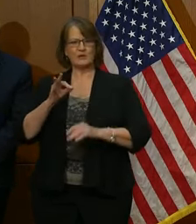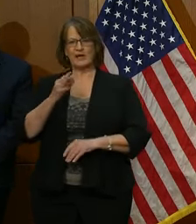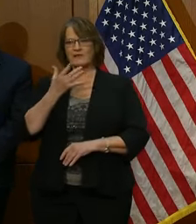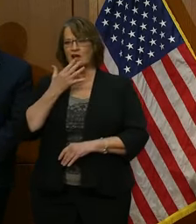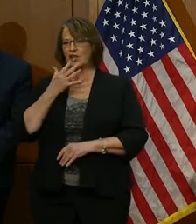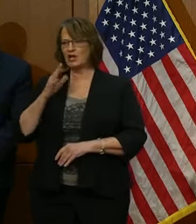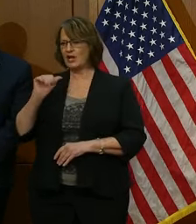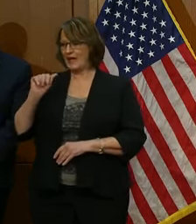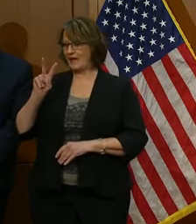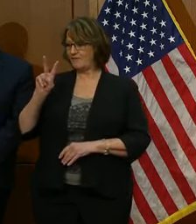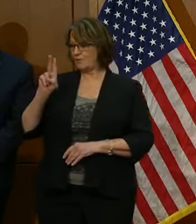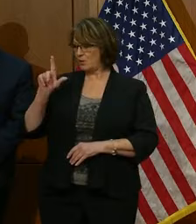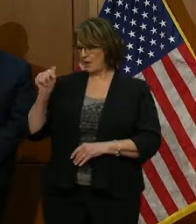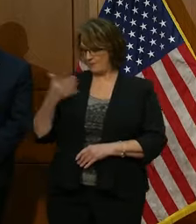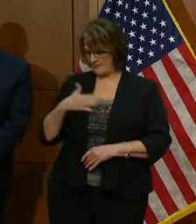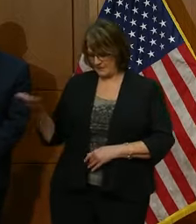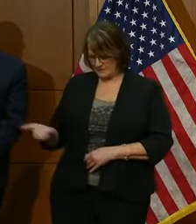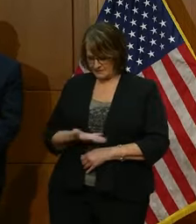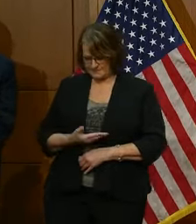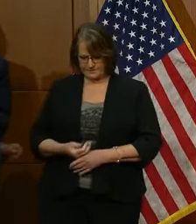ula address that. Danny, thanks.